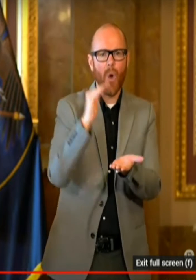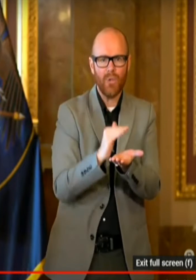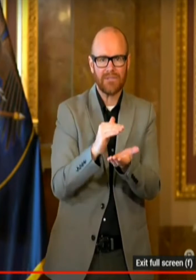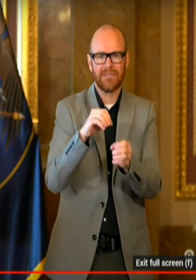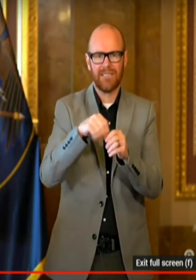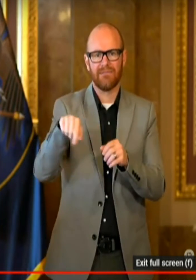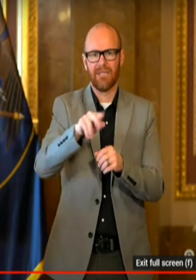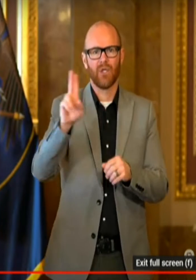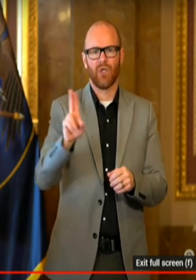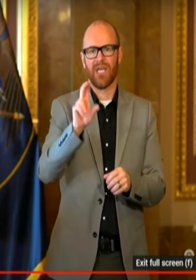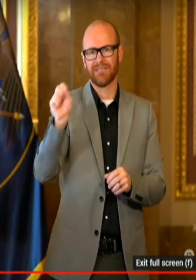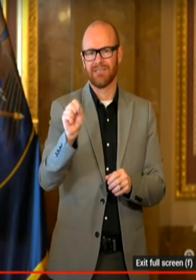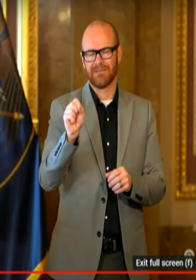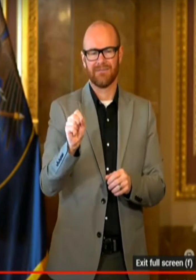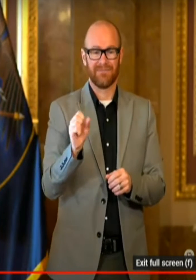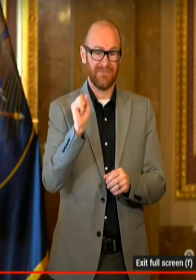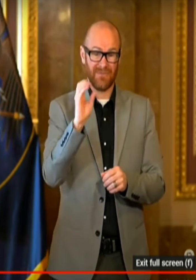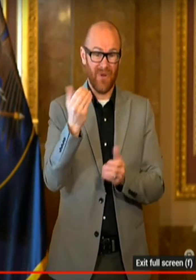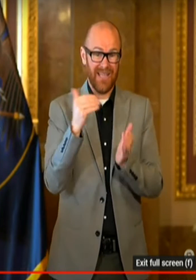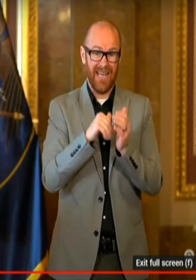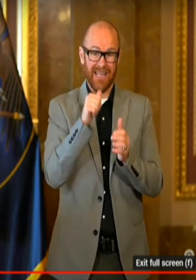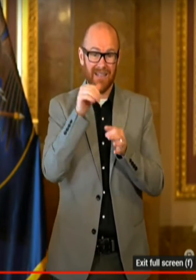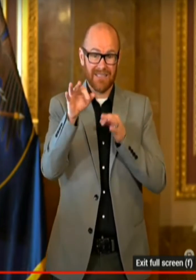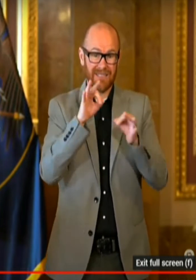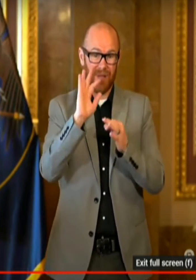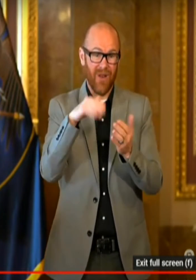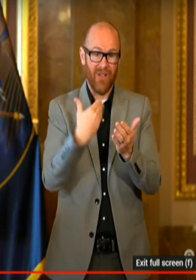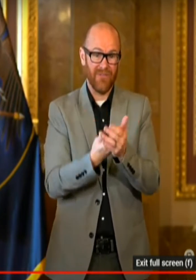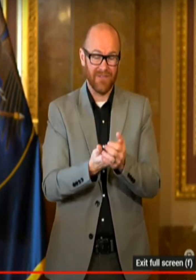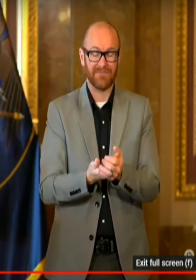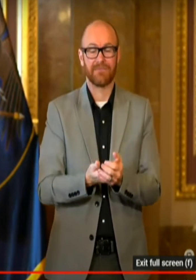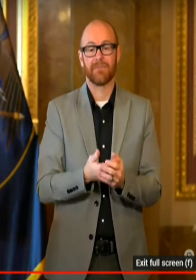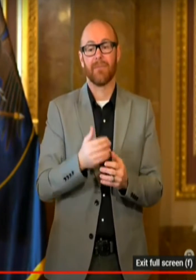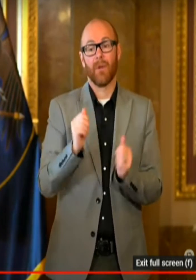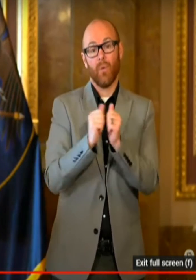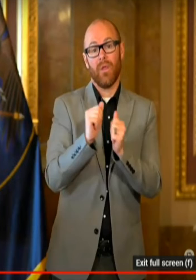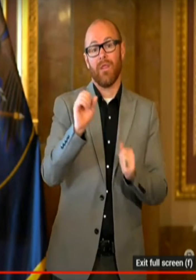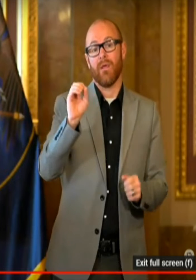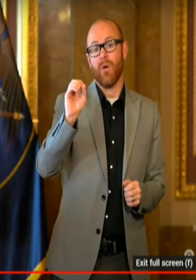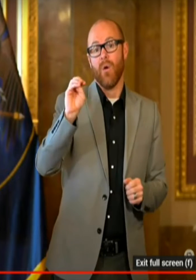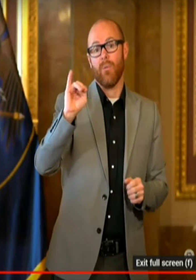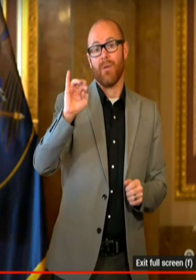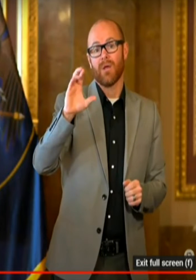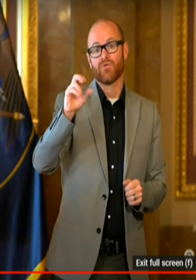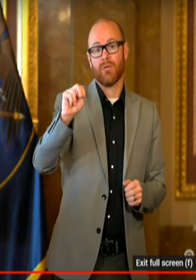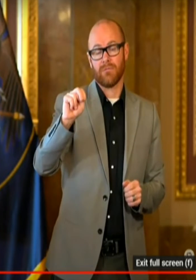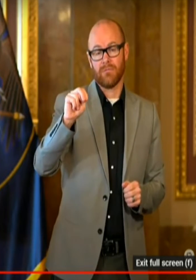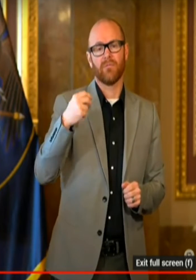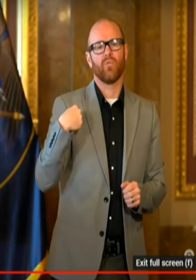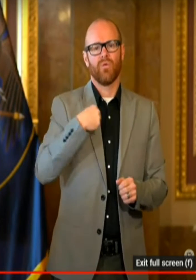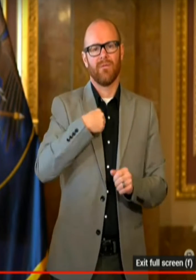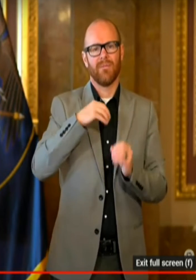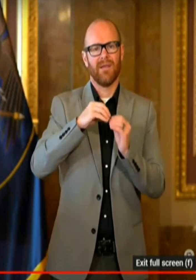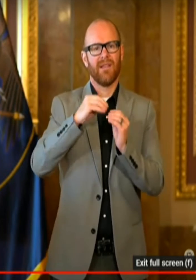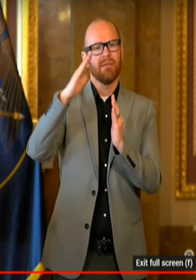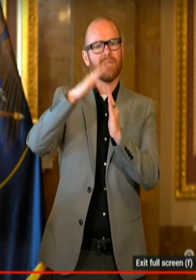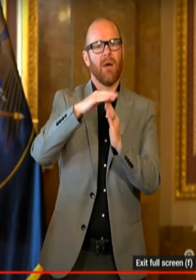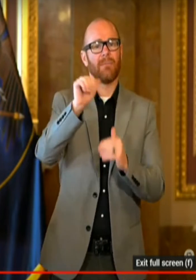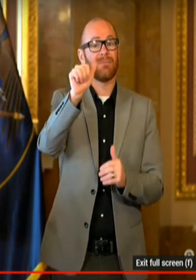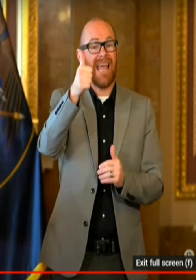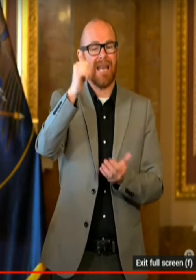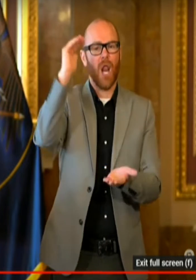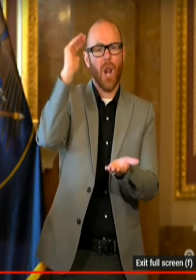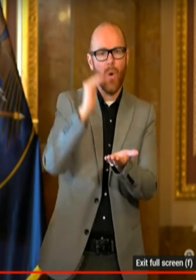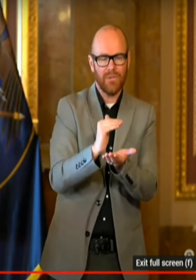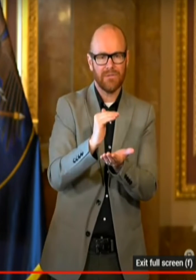doesn't explain all of it. We have had, through Omicron, we have been in the top ten lowest hospitalization